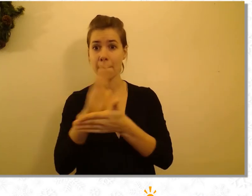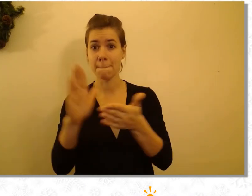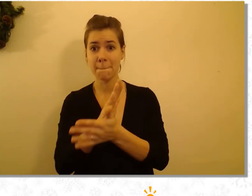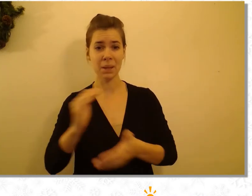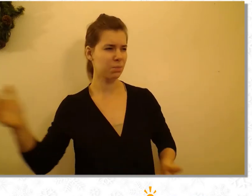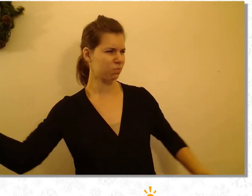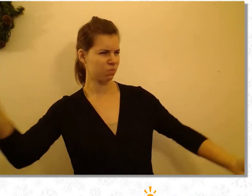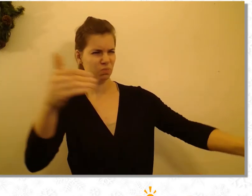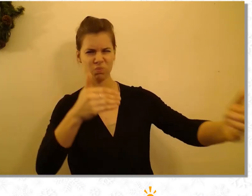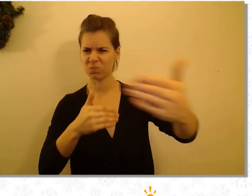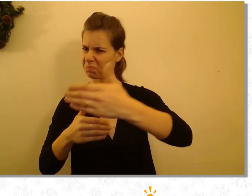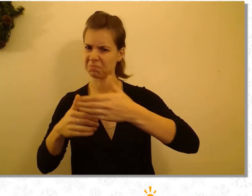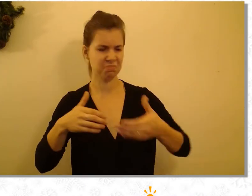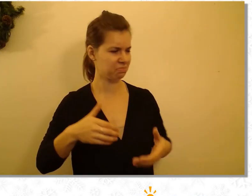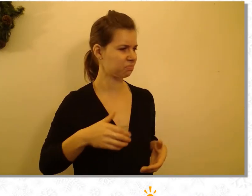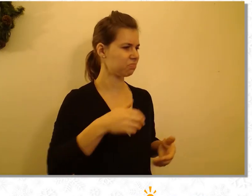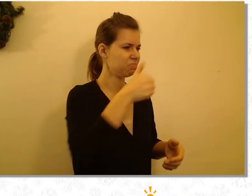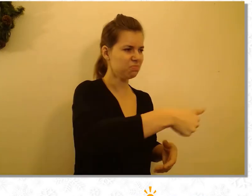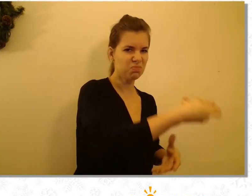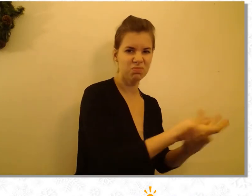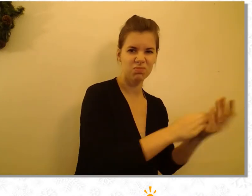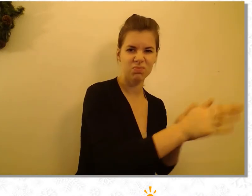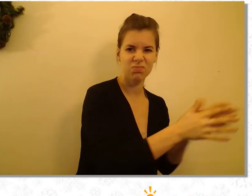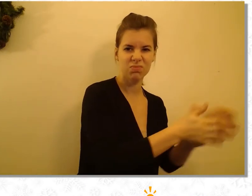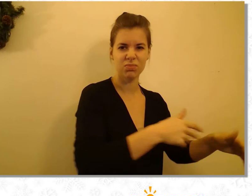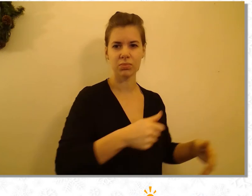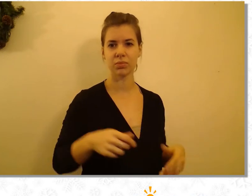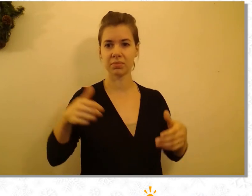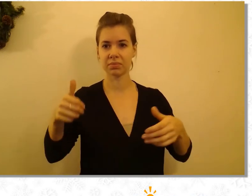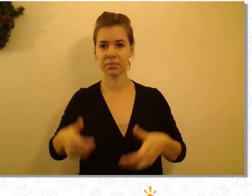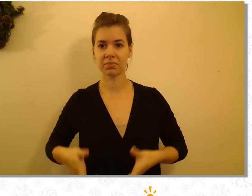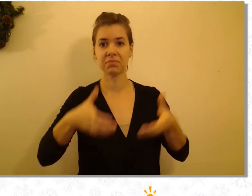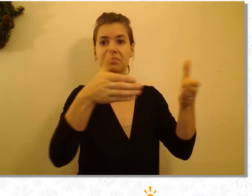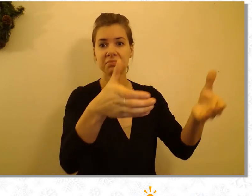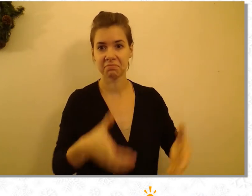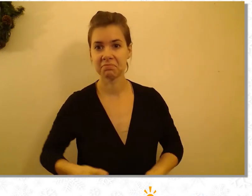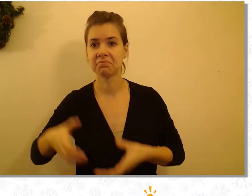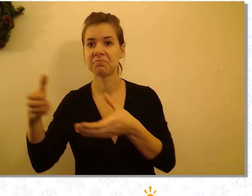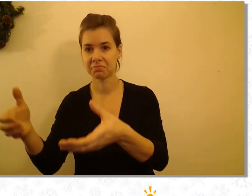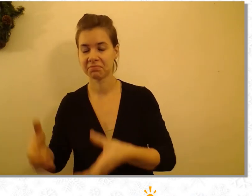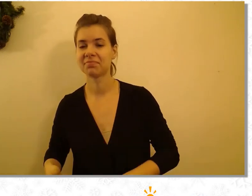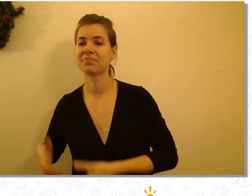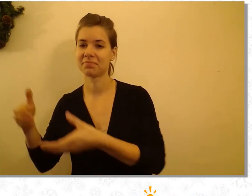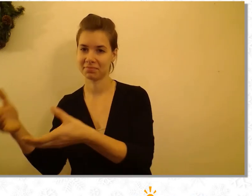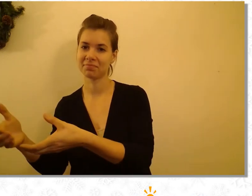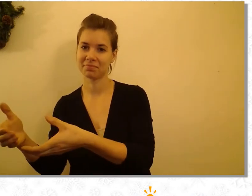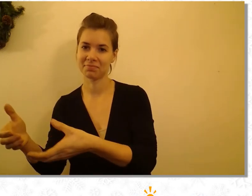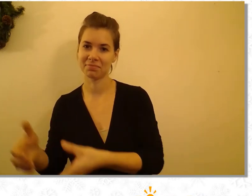swell, use your Purell, wash hands like hell, share Cottonelle, that would be swell.